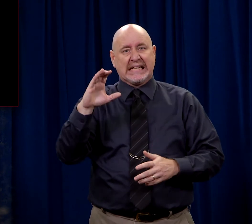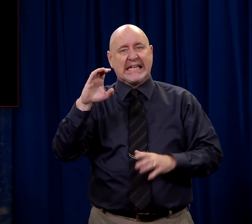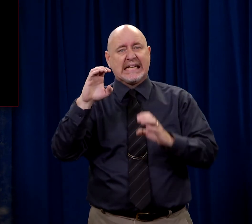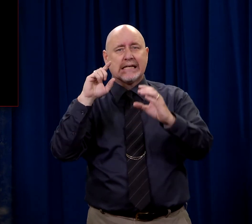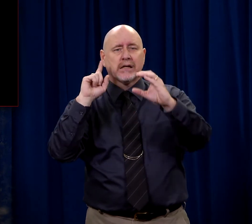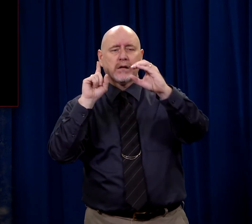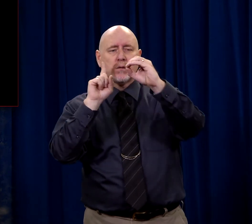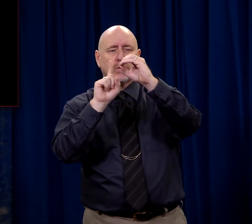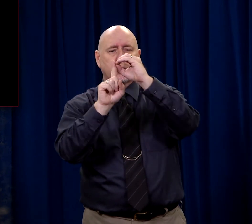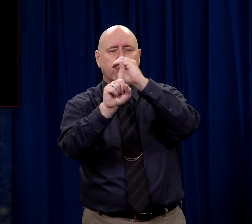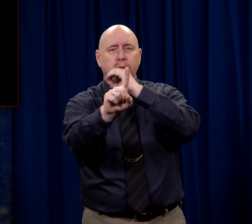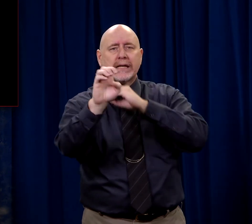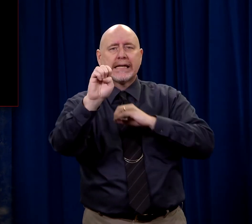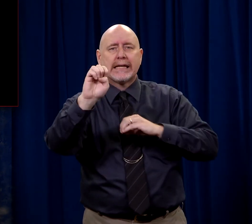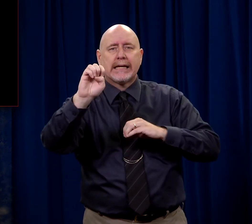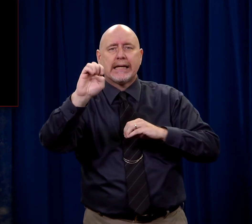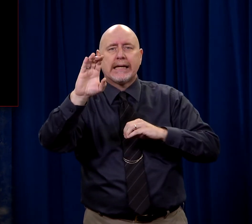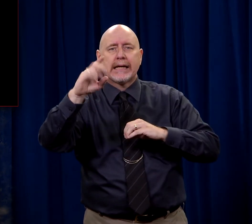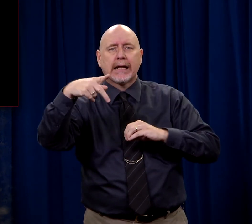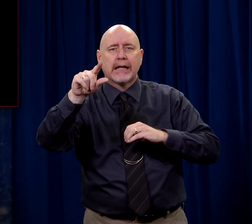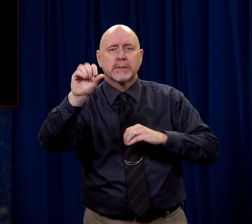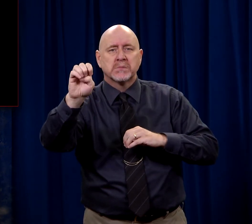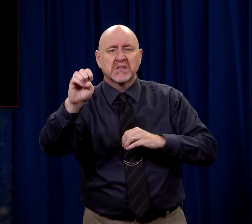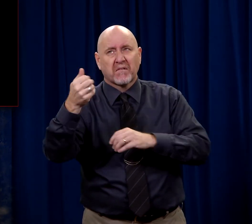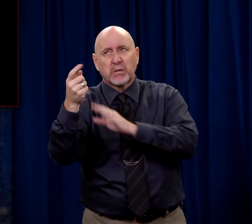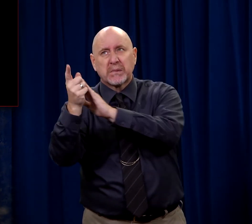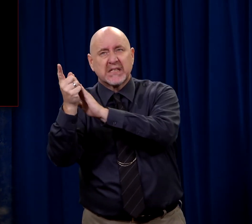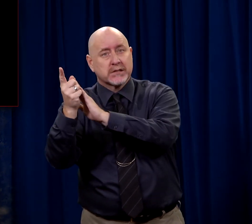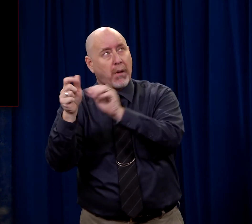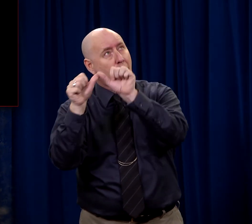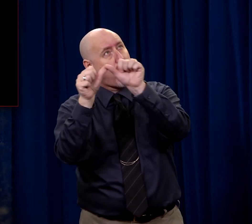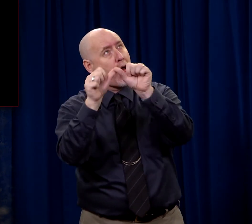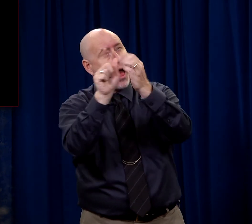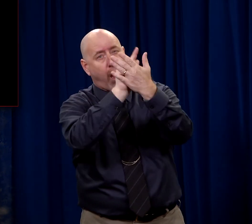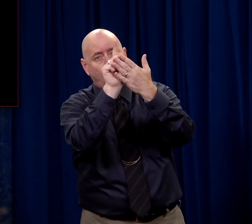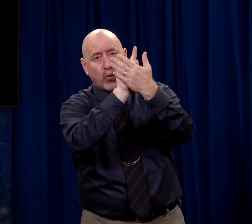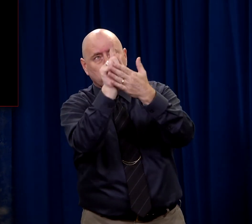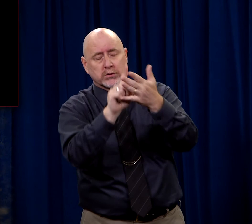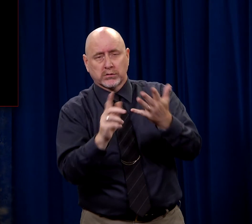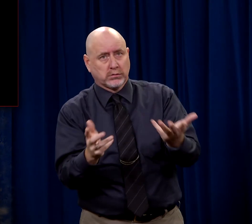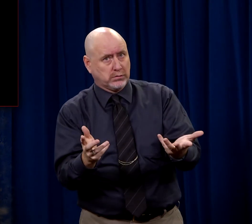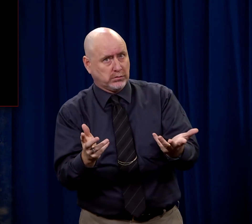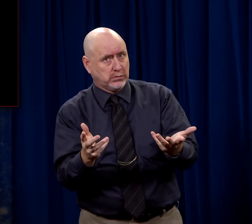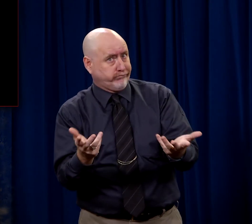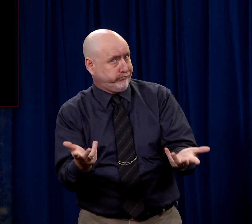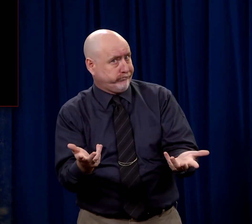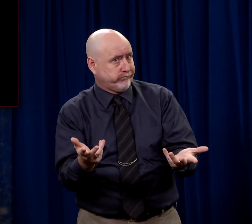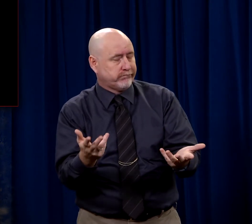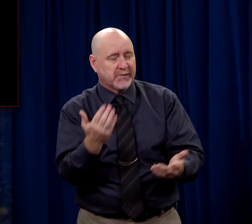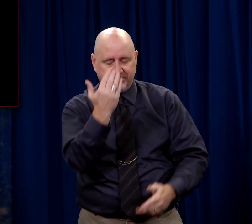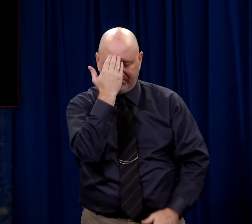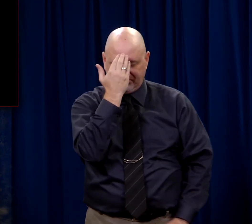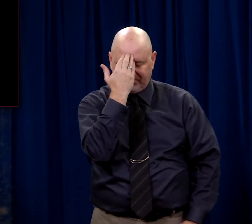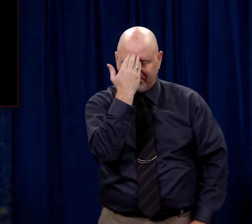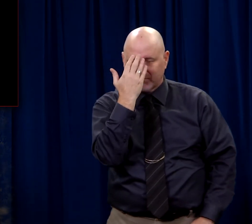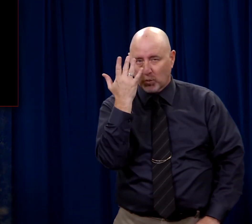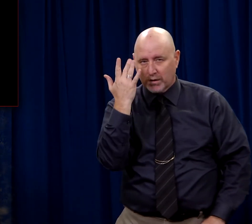well, maybe it's an eclipse. How long does an eclipse last? Fifteen minutes? This is going to last for hours. But I know.